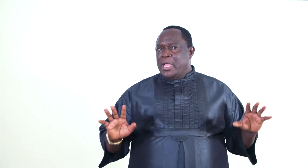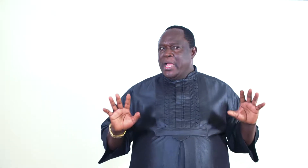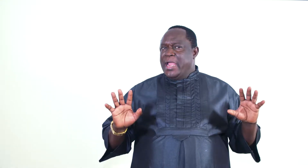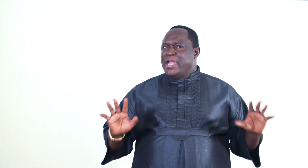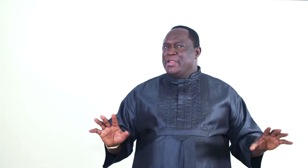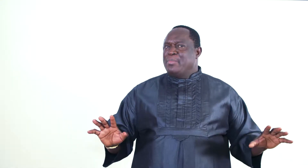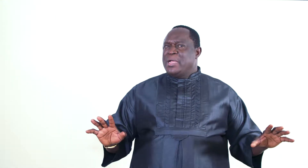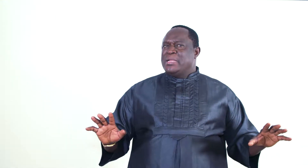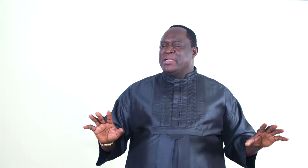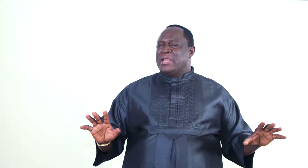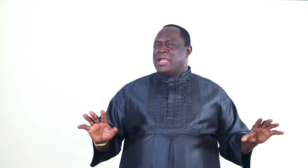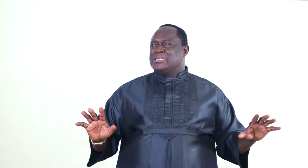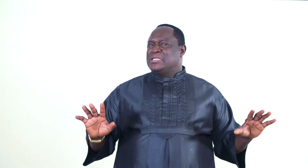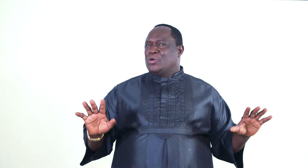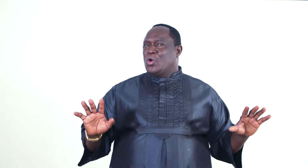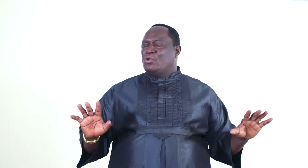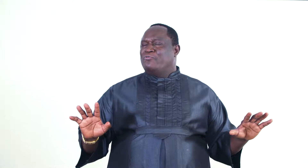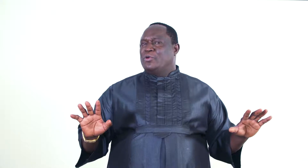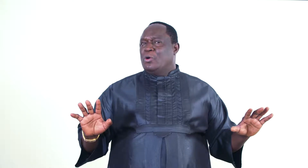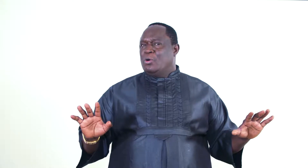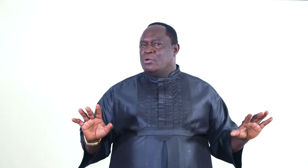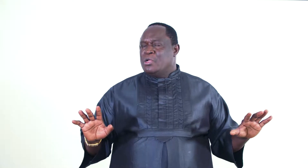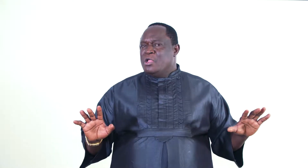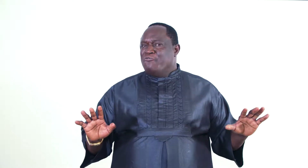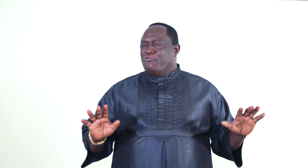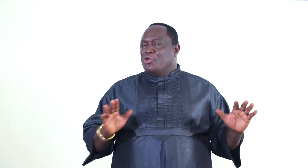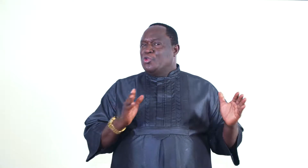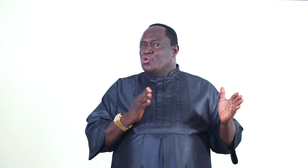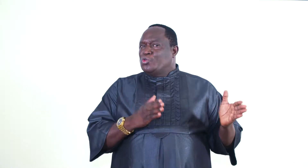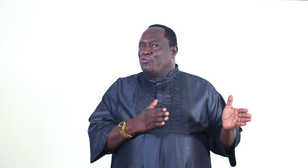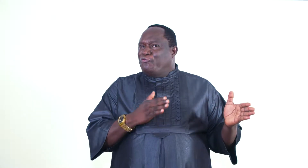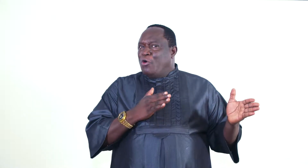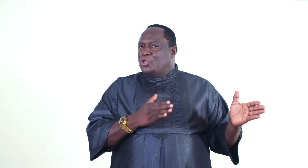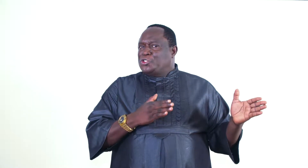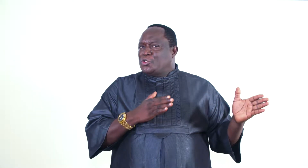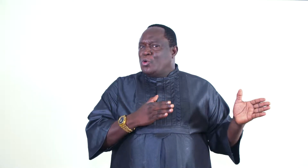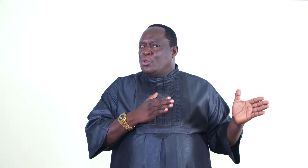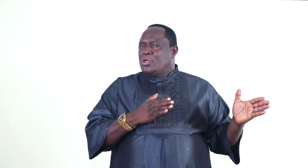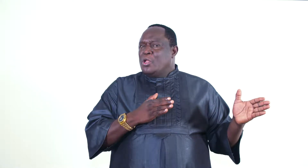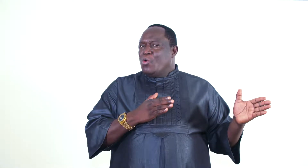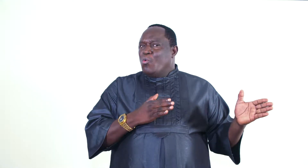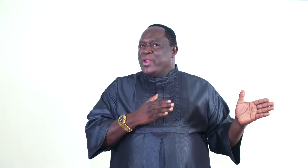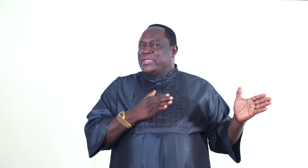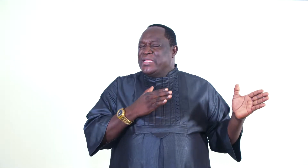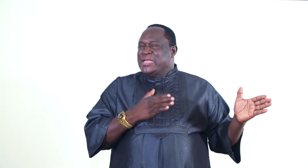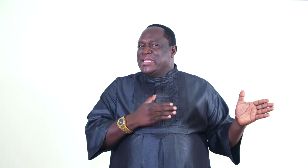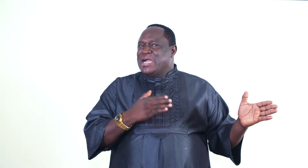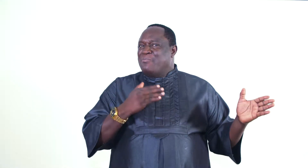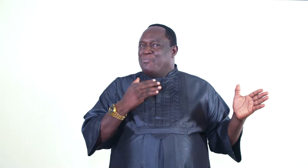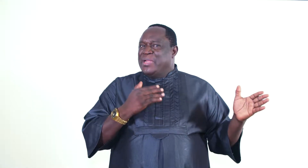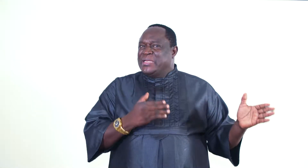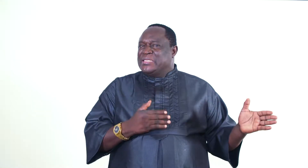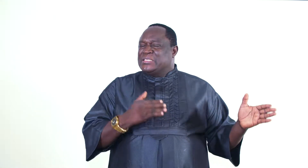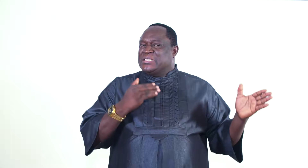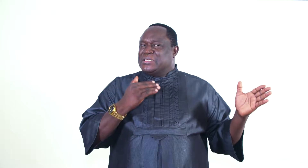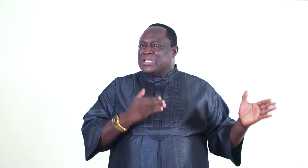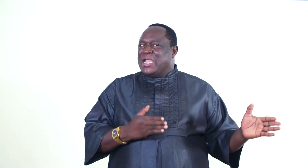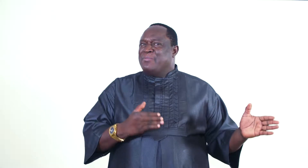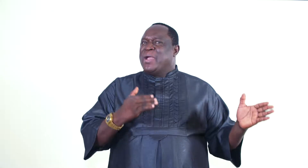Any man that has the call of God, for you to function within the abilities designed by